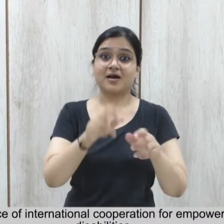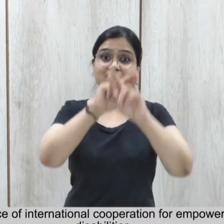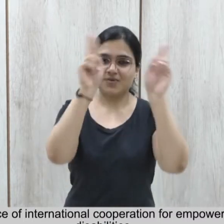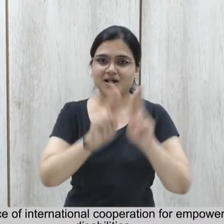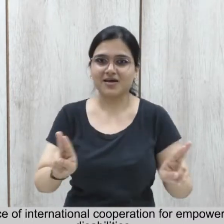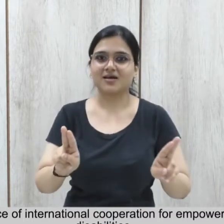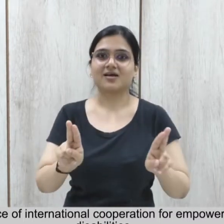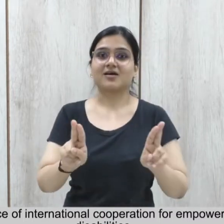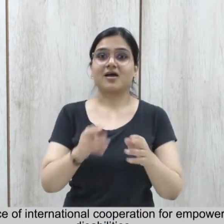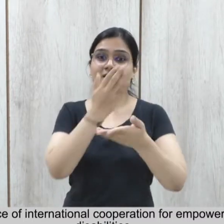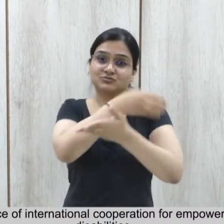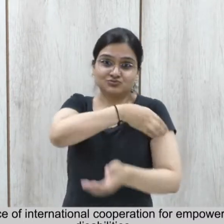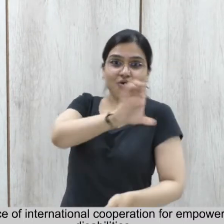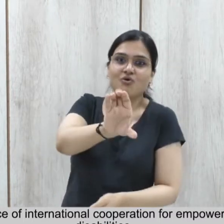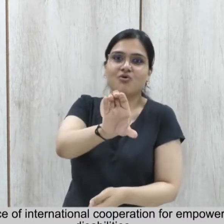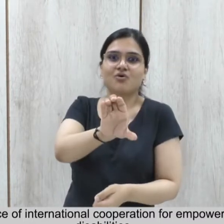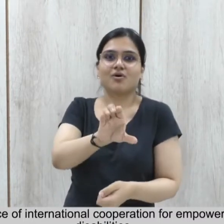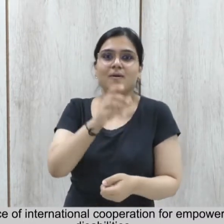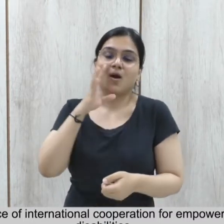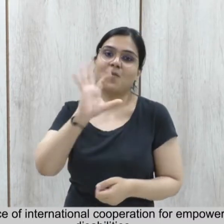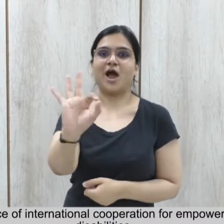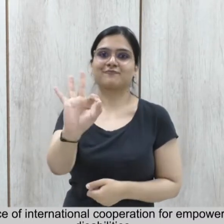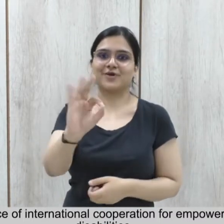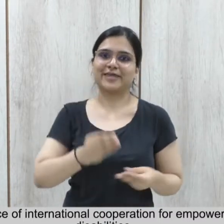for empowerment of persons with disabilities.